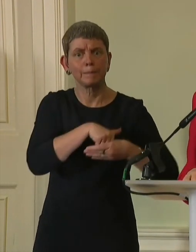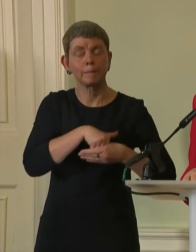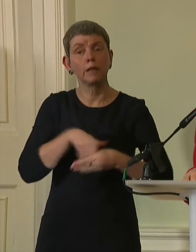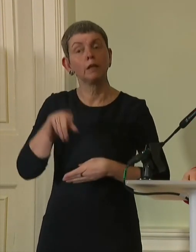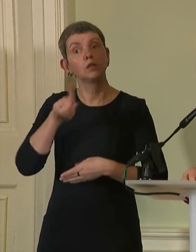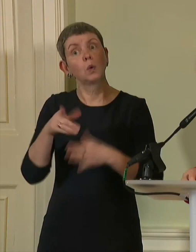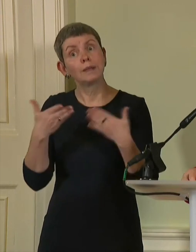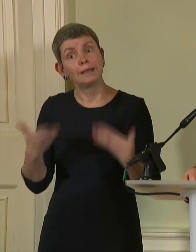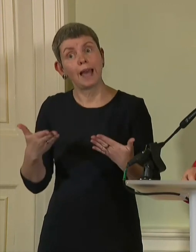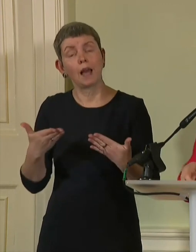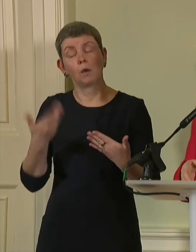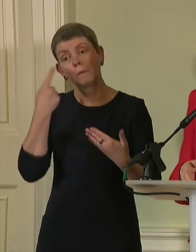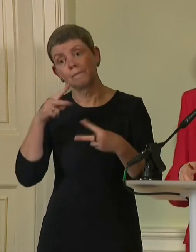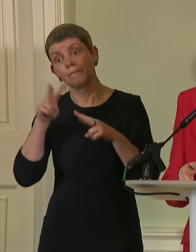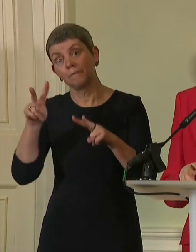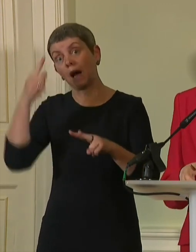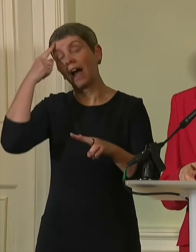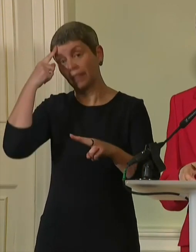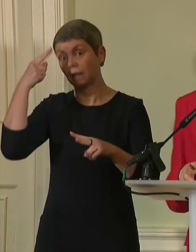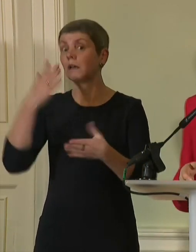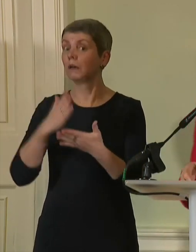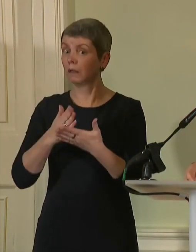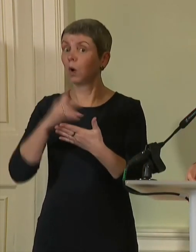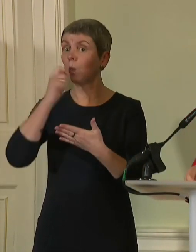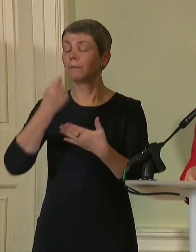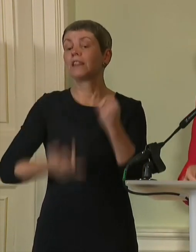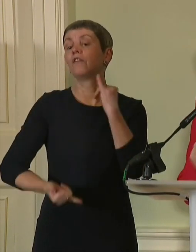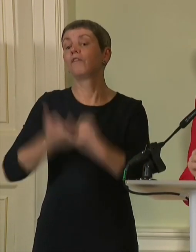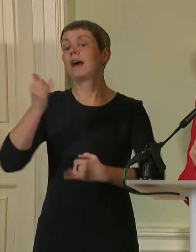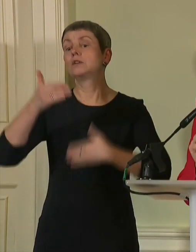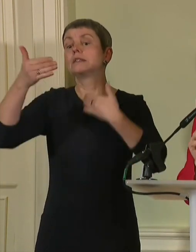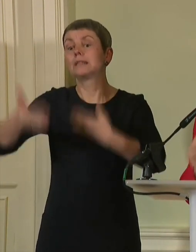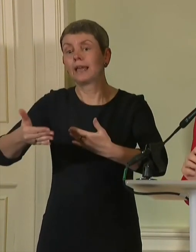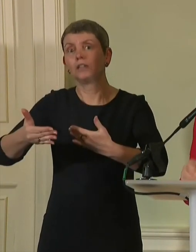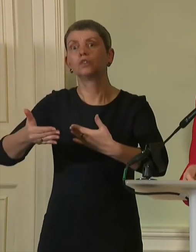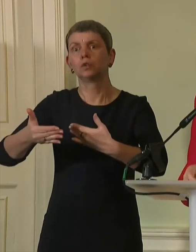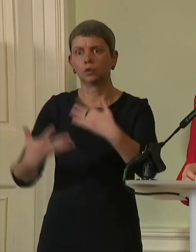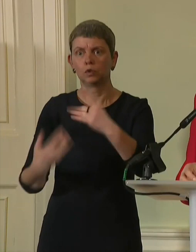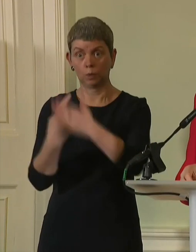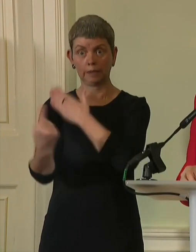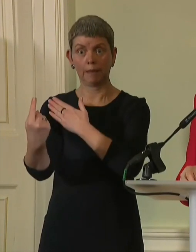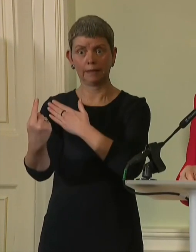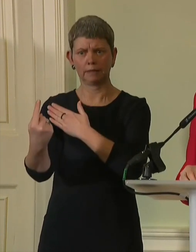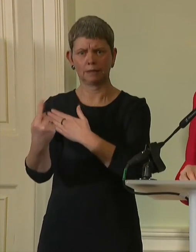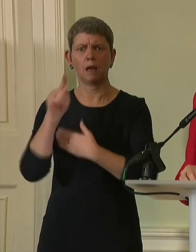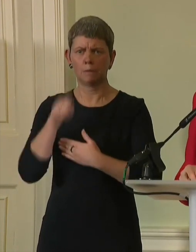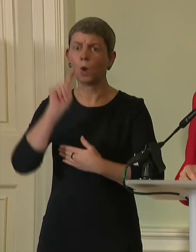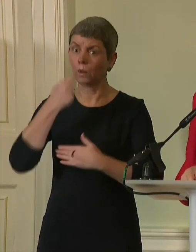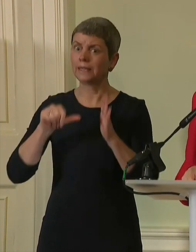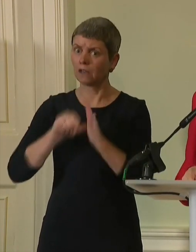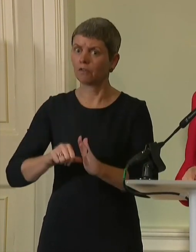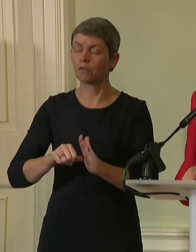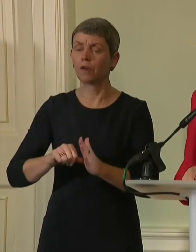to what I firmly believe is the final stage, in Scotland's journey to independence, albeit a hard one. I hope to use all